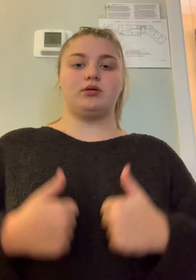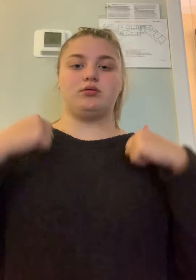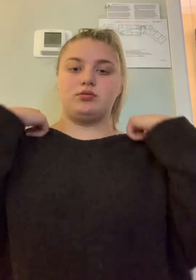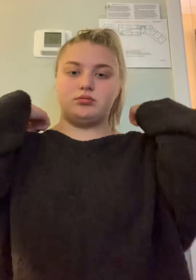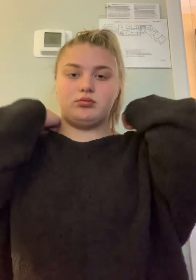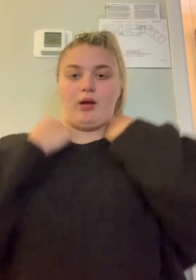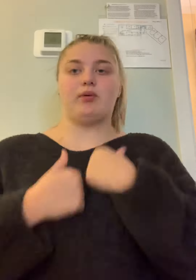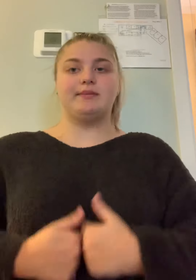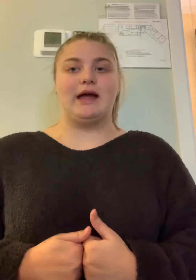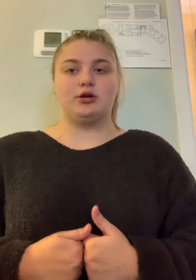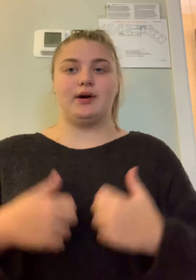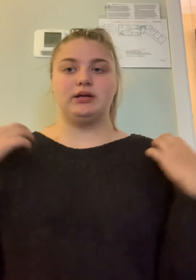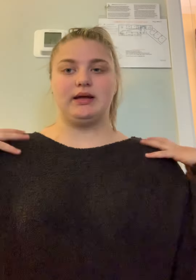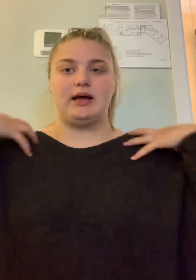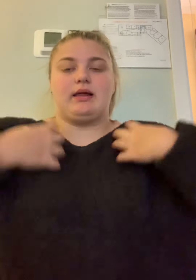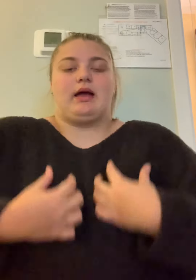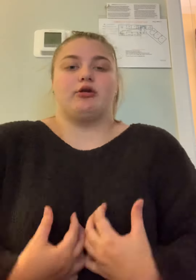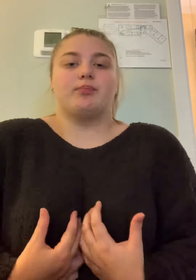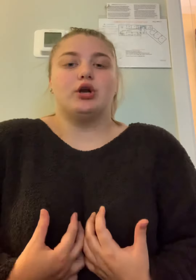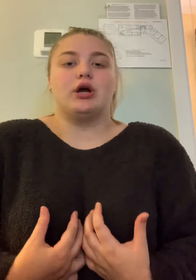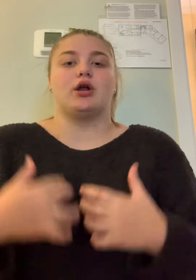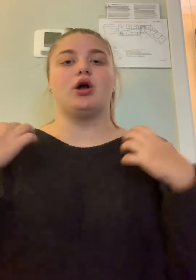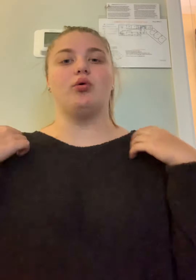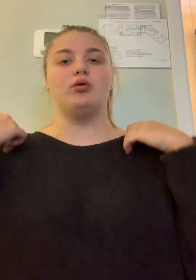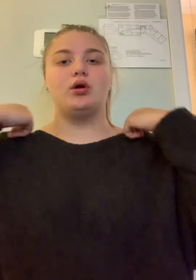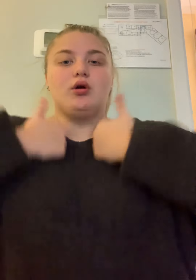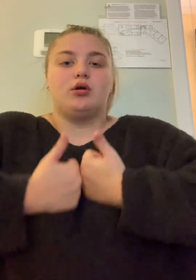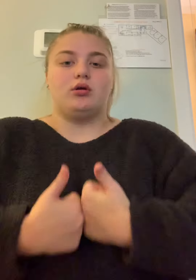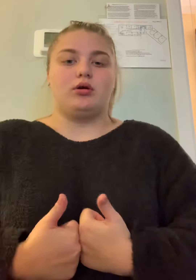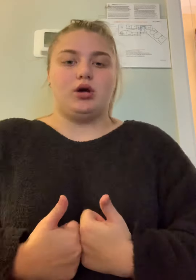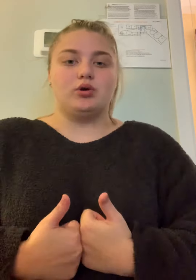and bring them down your body like kind of like how you're putting on a coat coat.